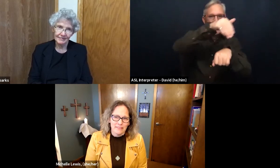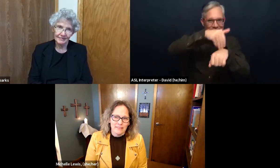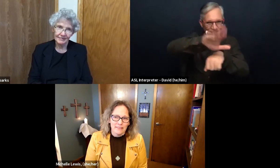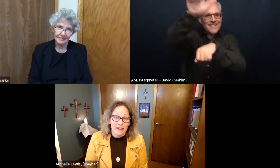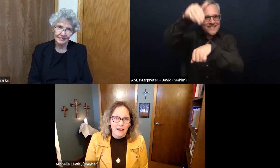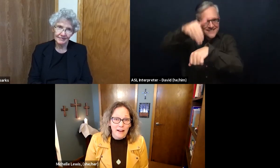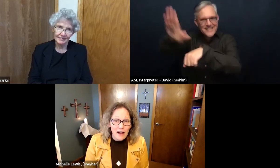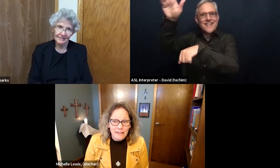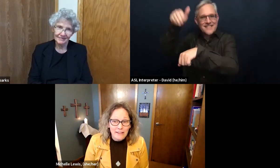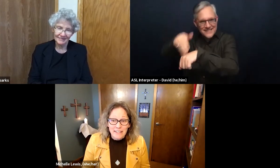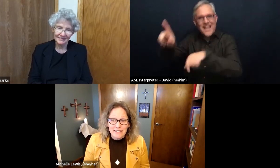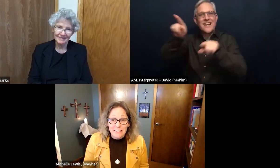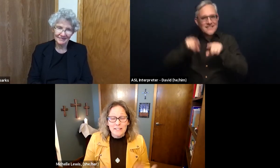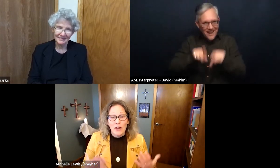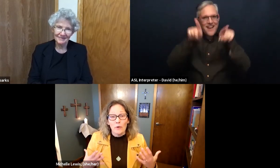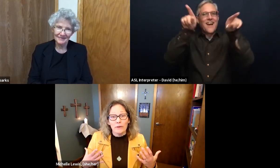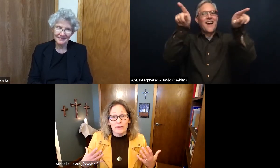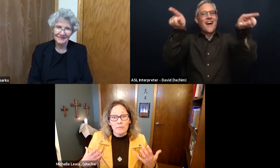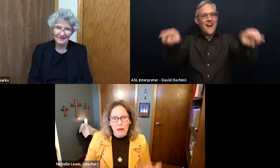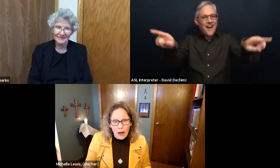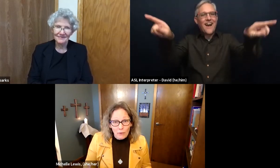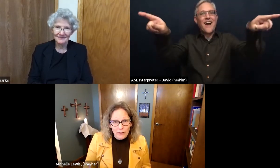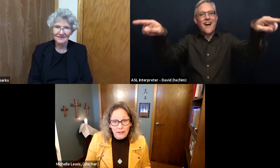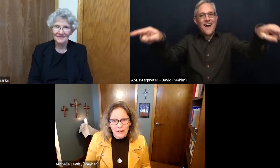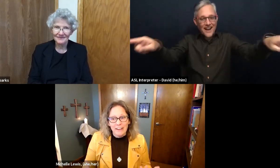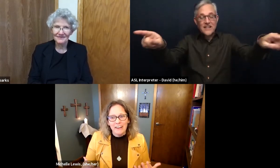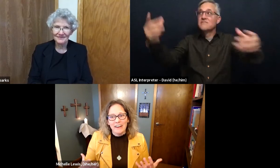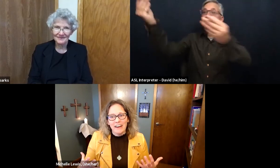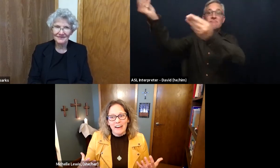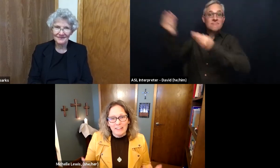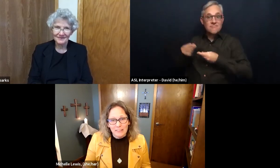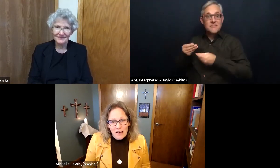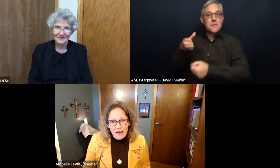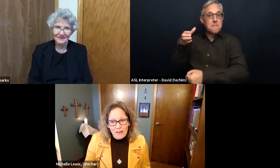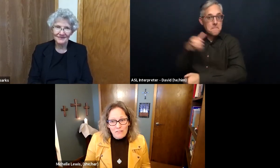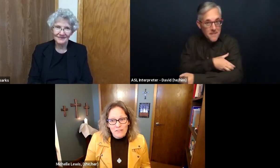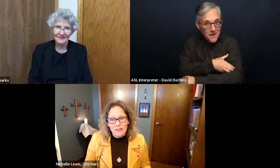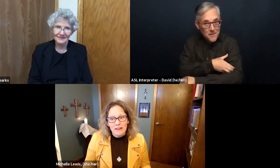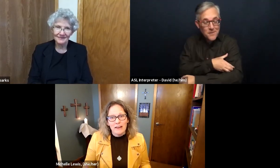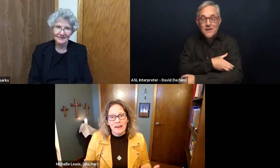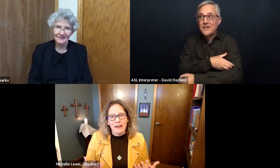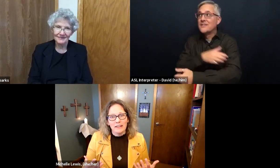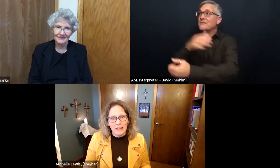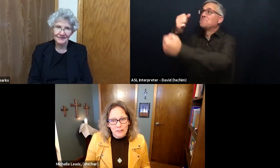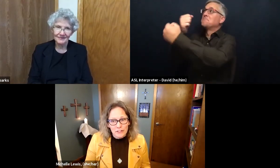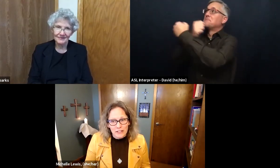God sends us with power and love and energy